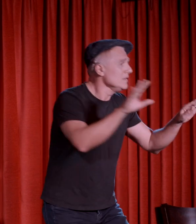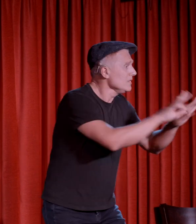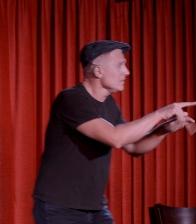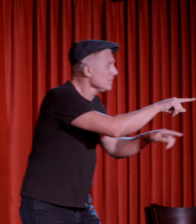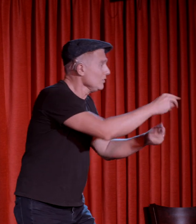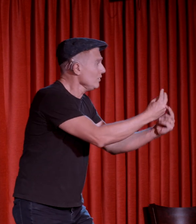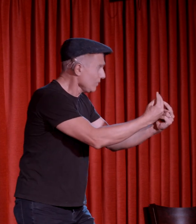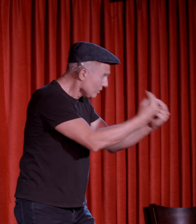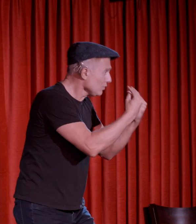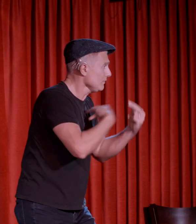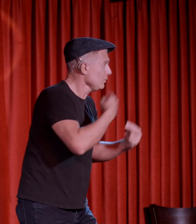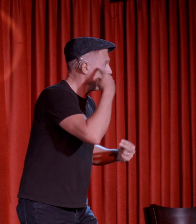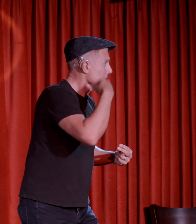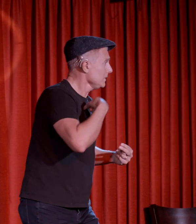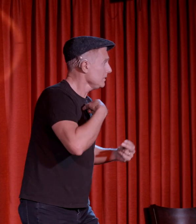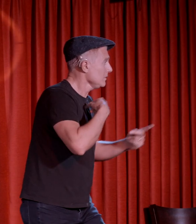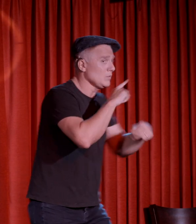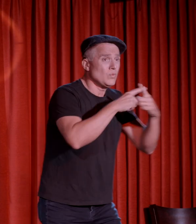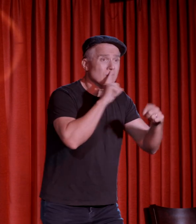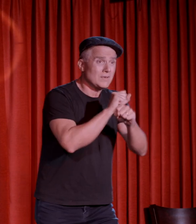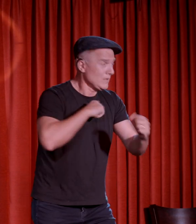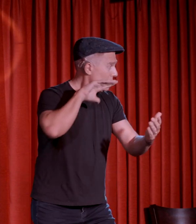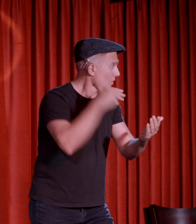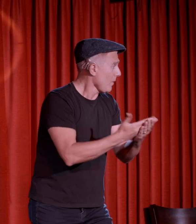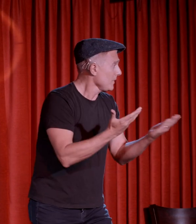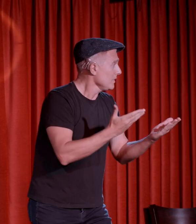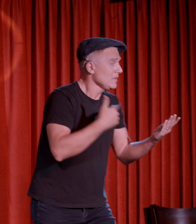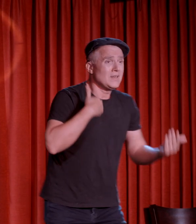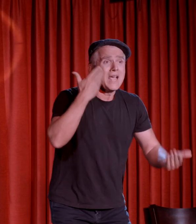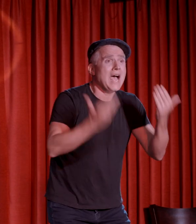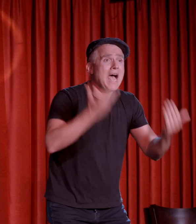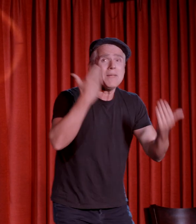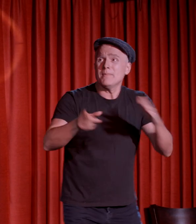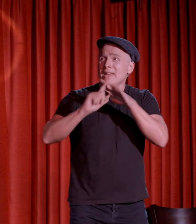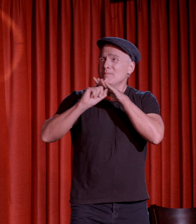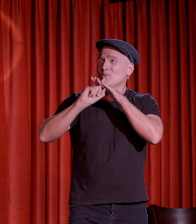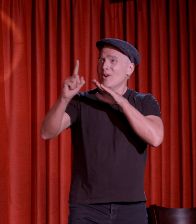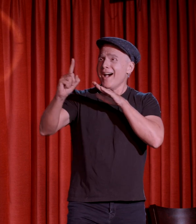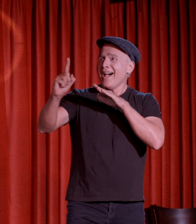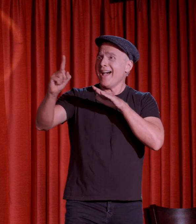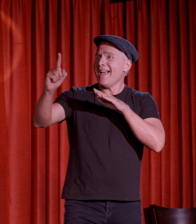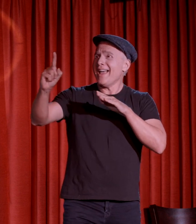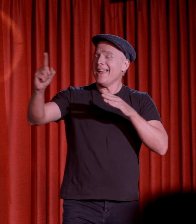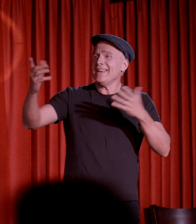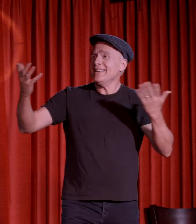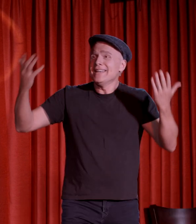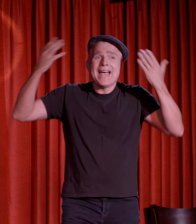You can look for me when you see me coming. I may be running, I